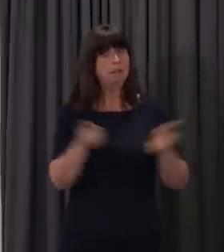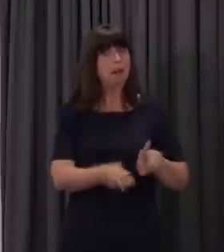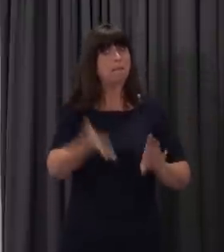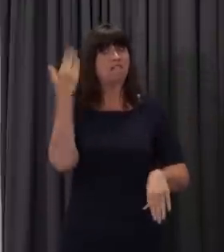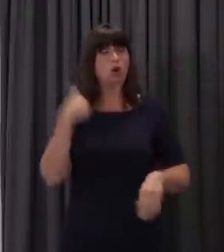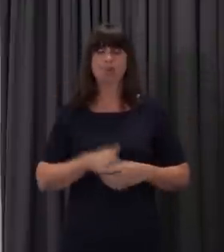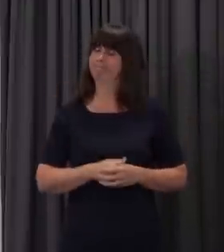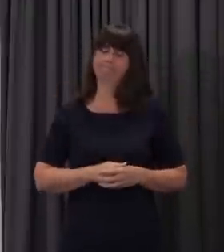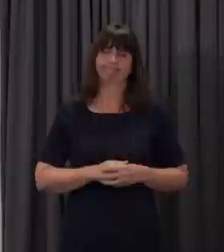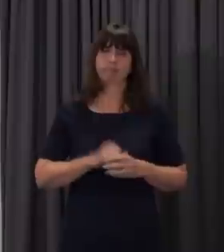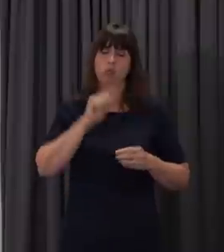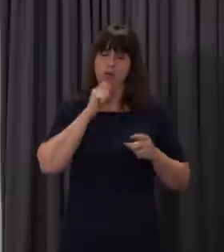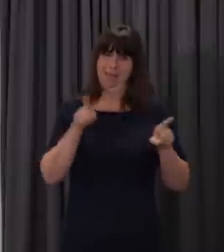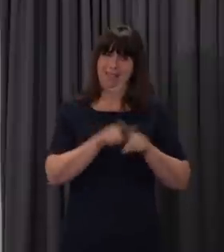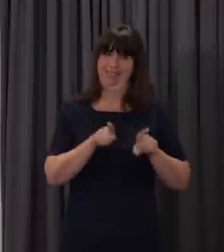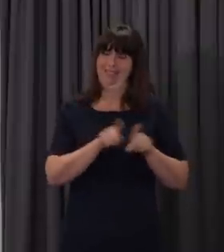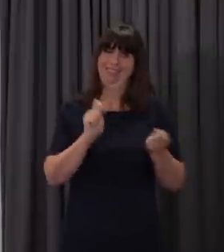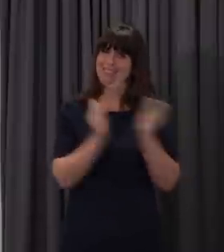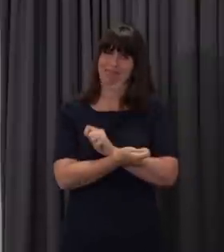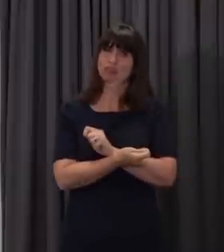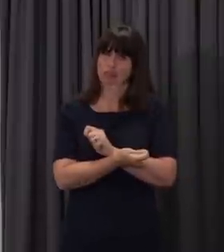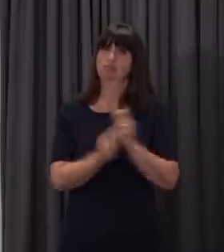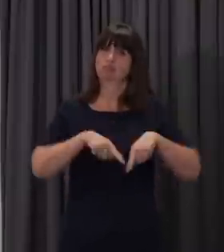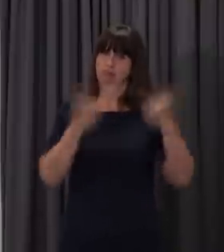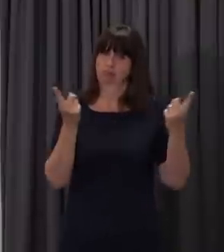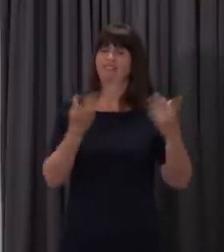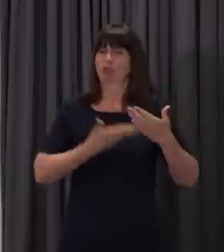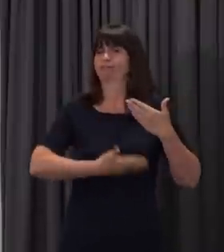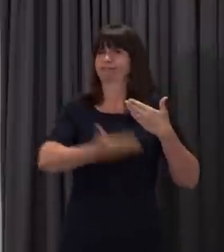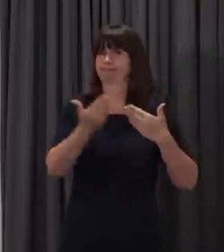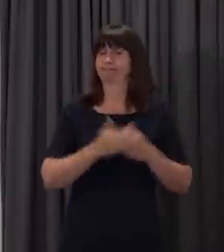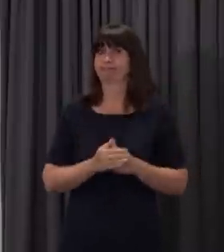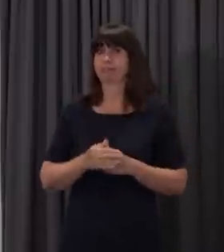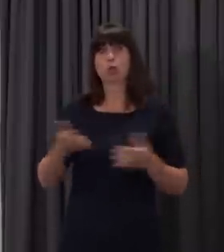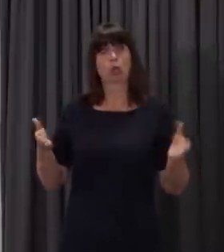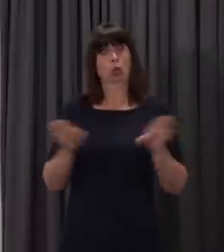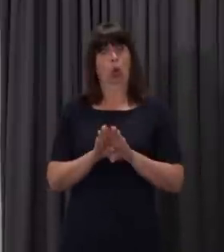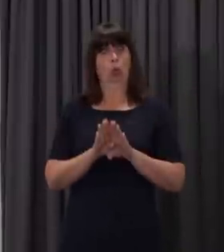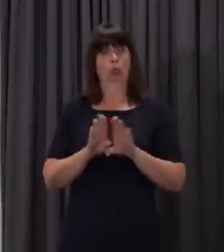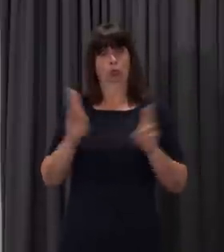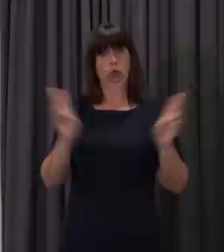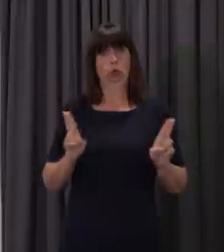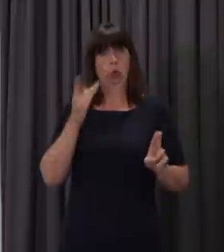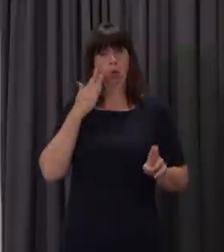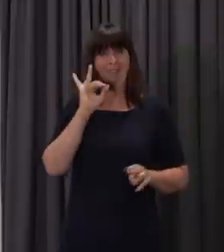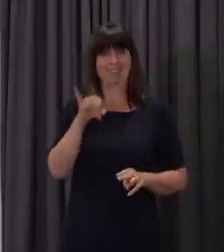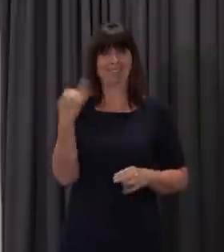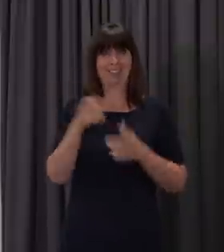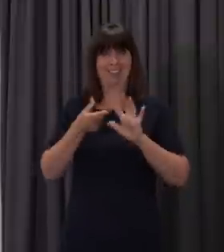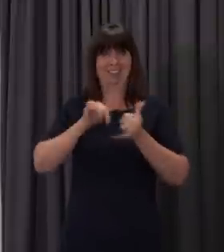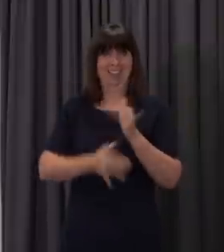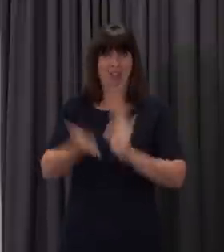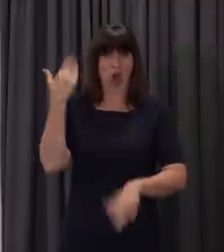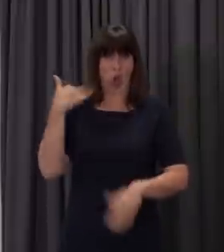to come. It is now 77 days since we took that decision. And by anyone's estimation, that is a